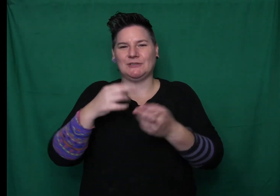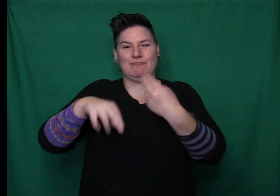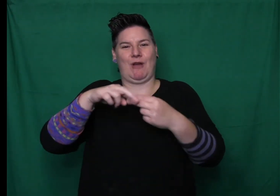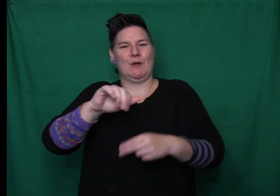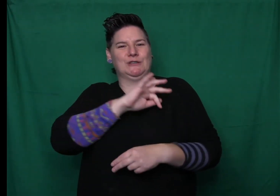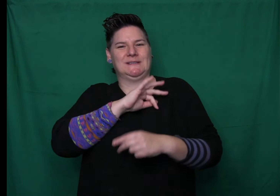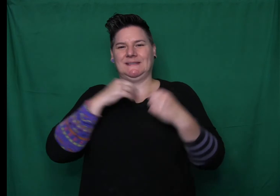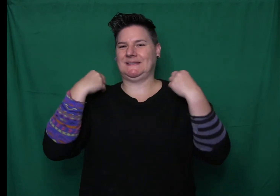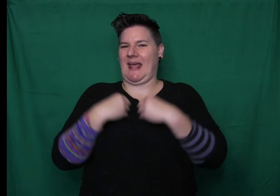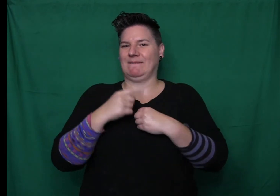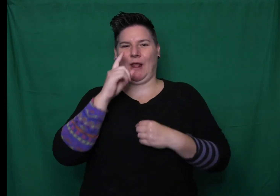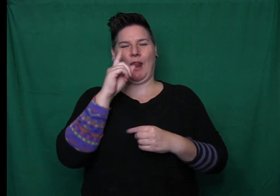said Dory. I need something else.